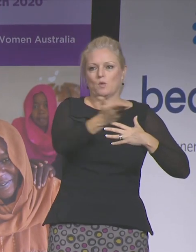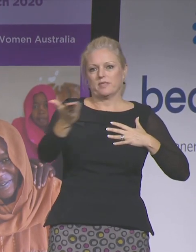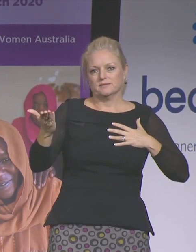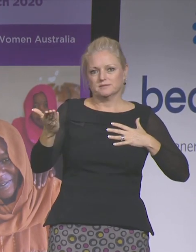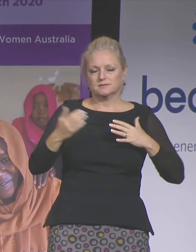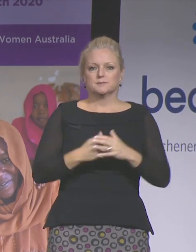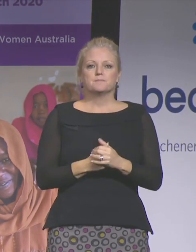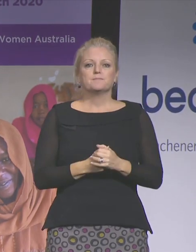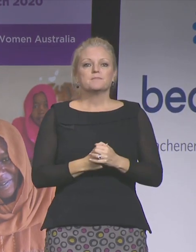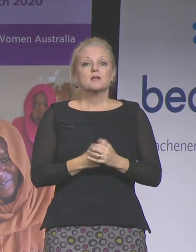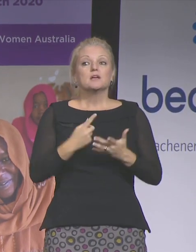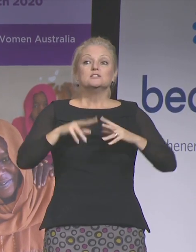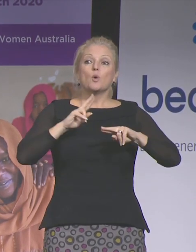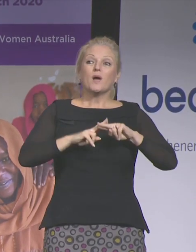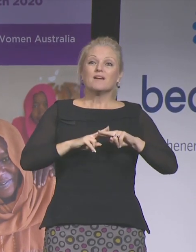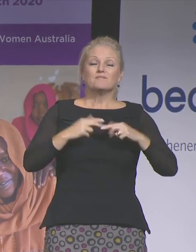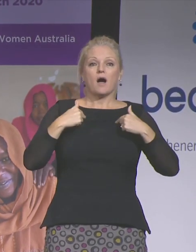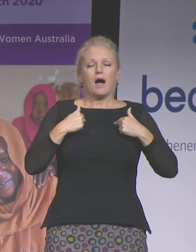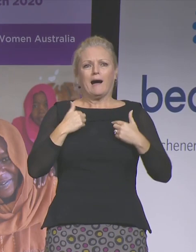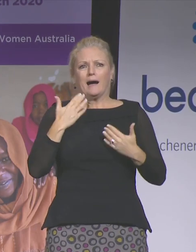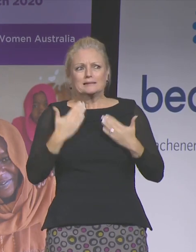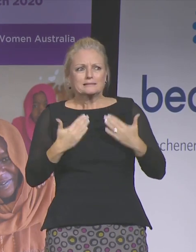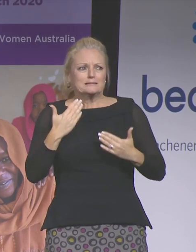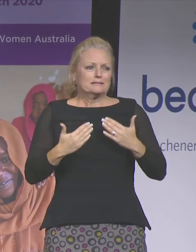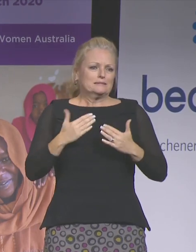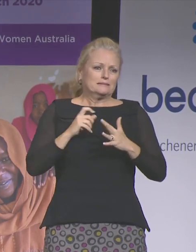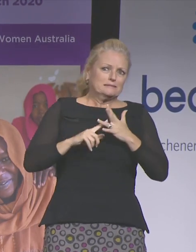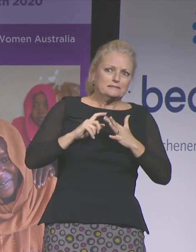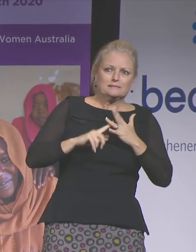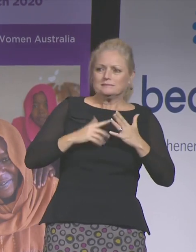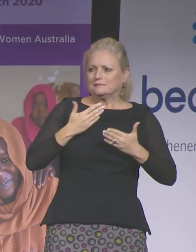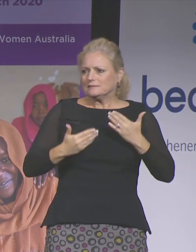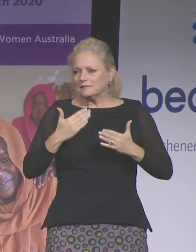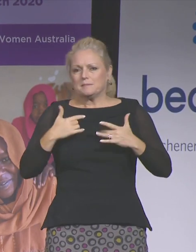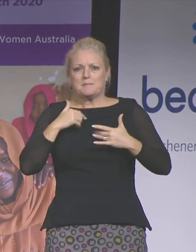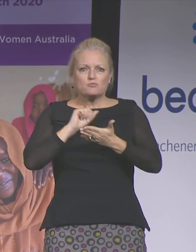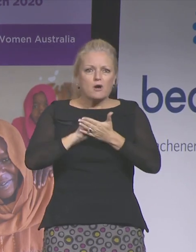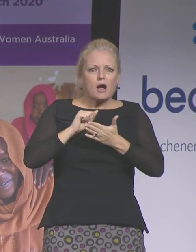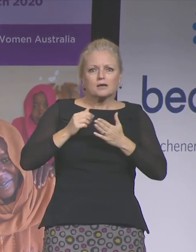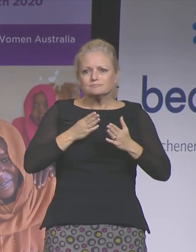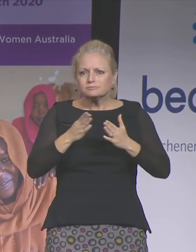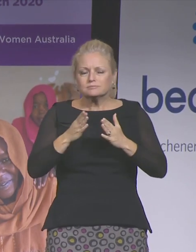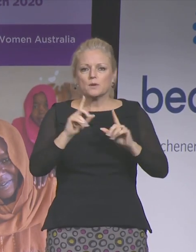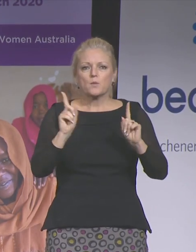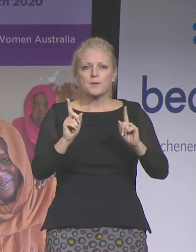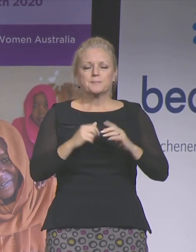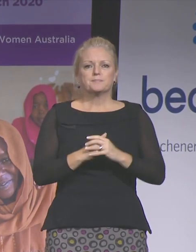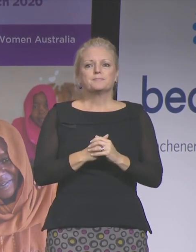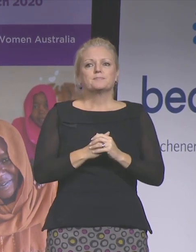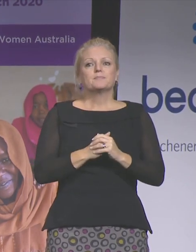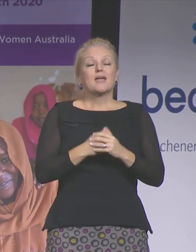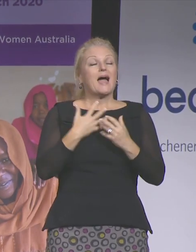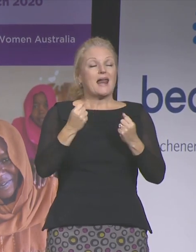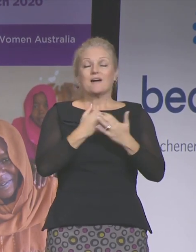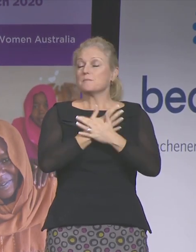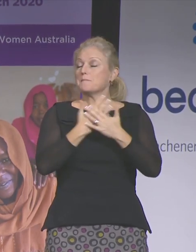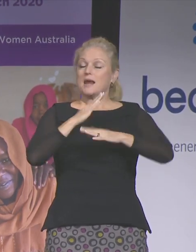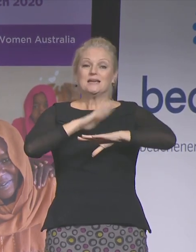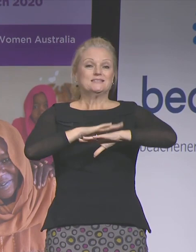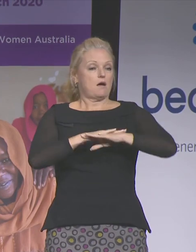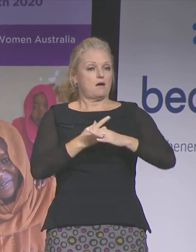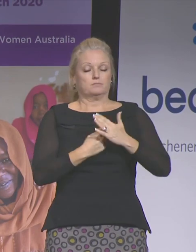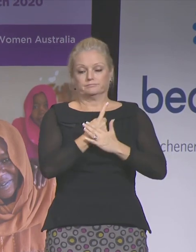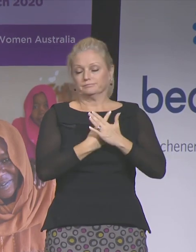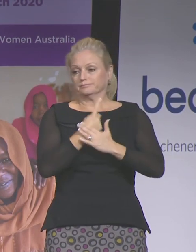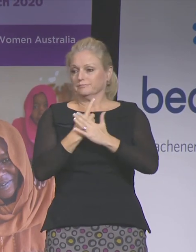moments of self-doubt, as I do my work, and there are many moments of self-doubt,